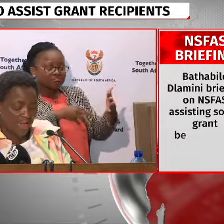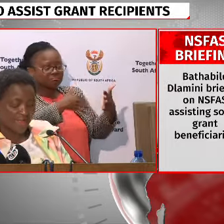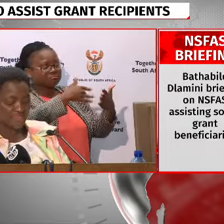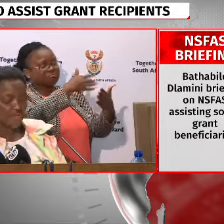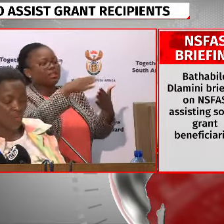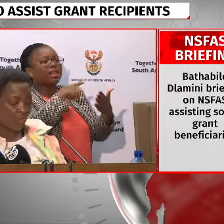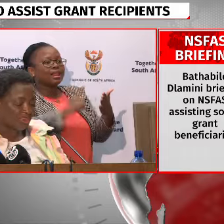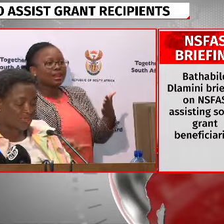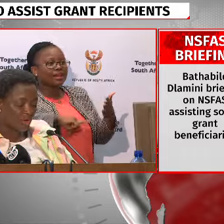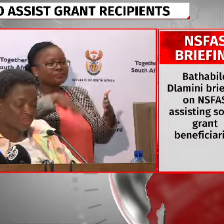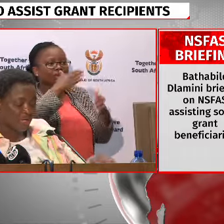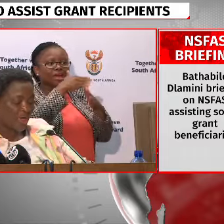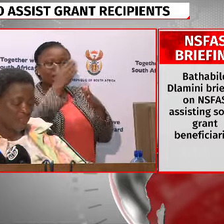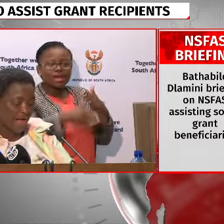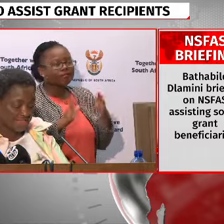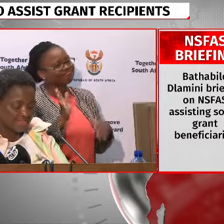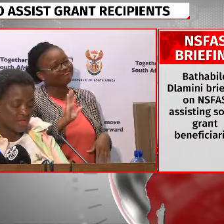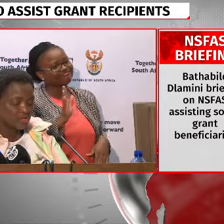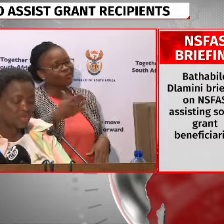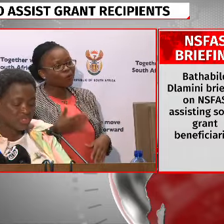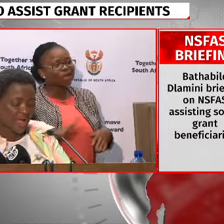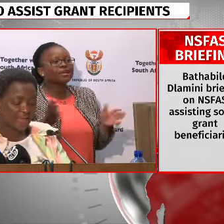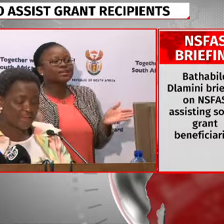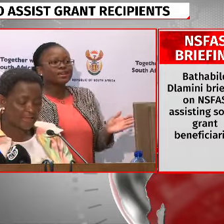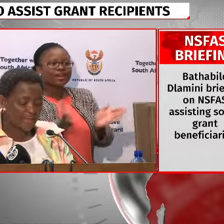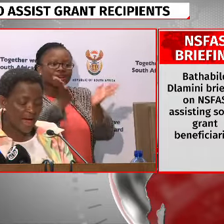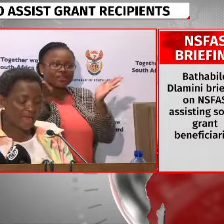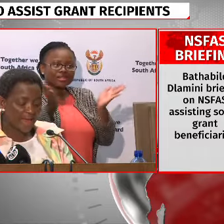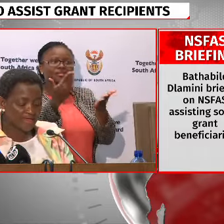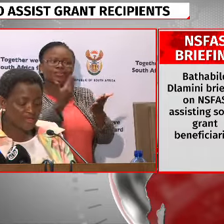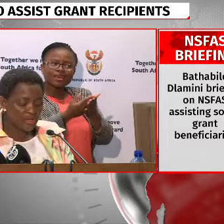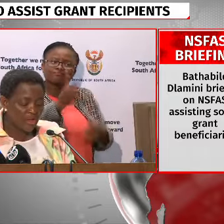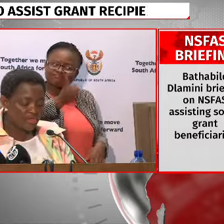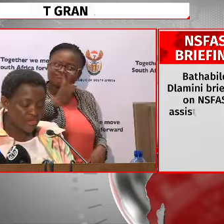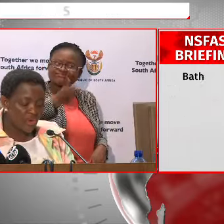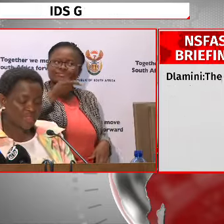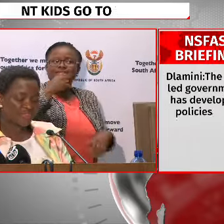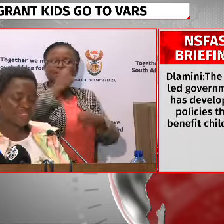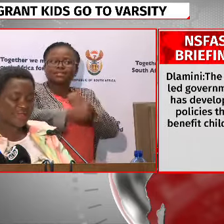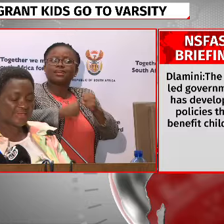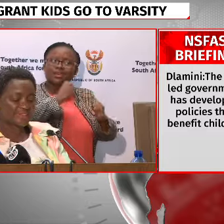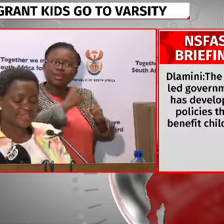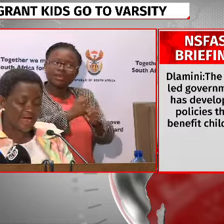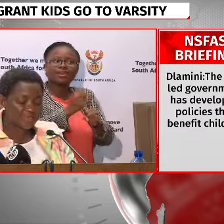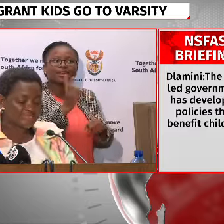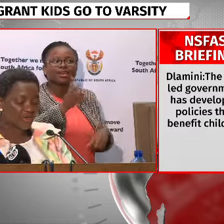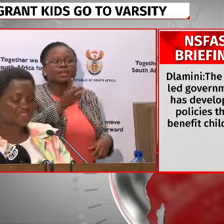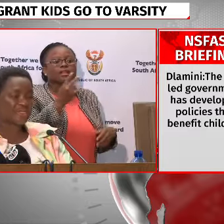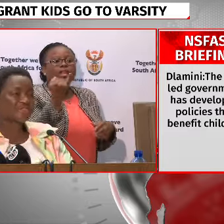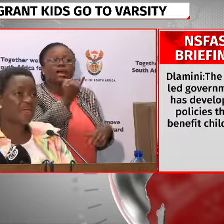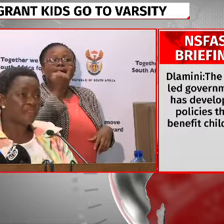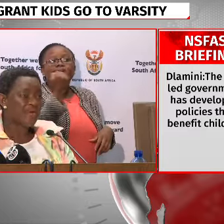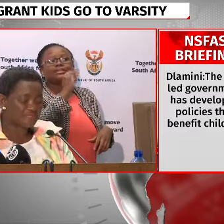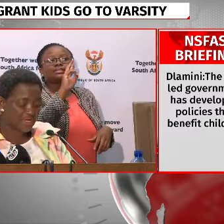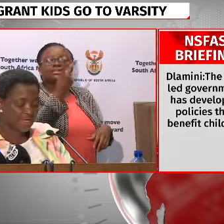all learners who did not pass to try again through a specially designed second